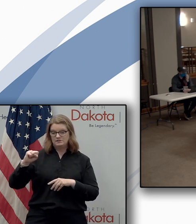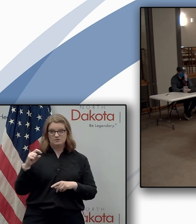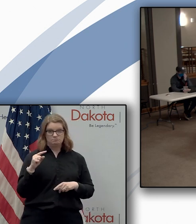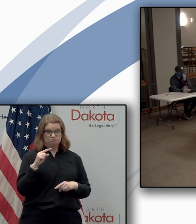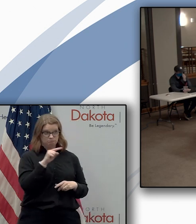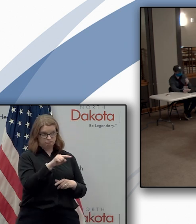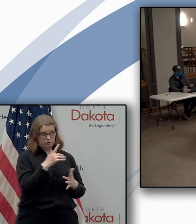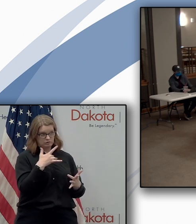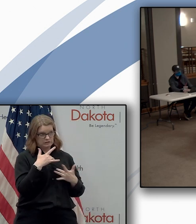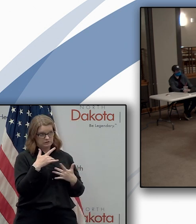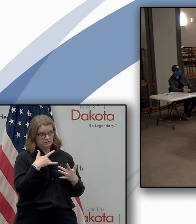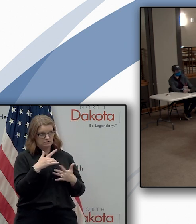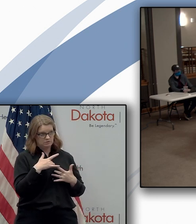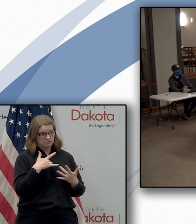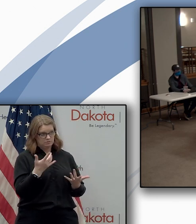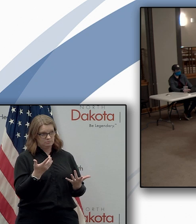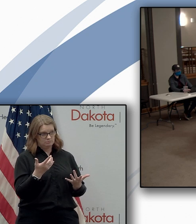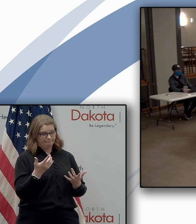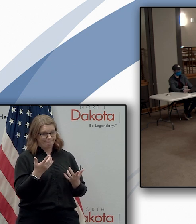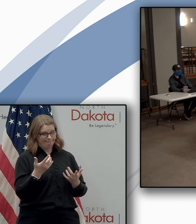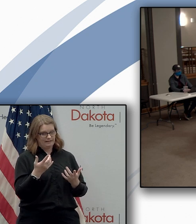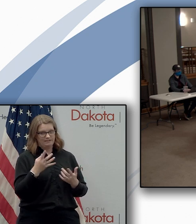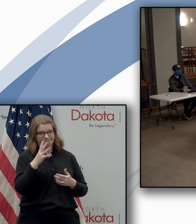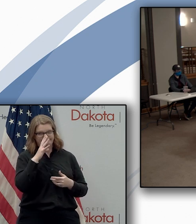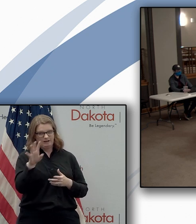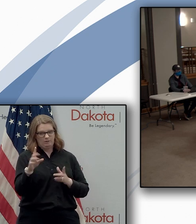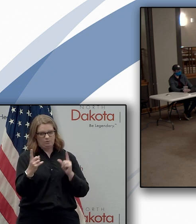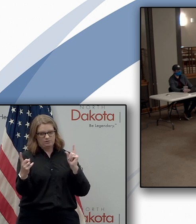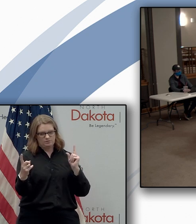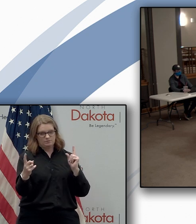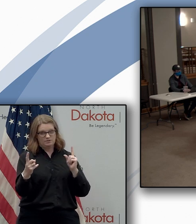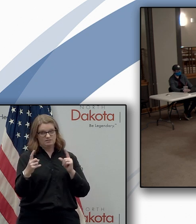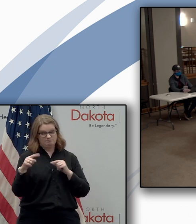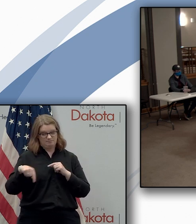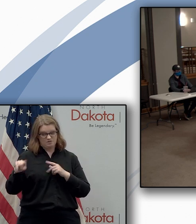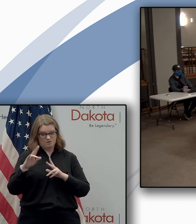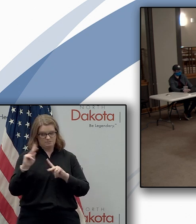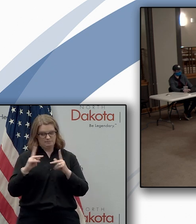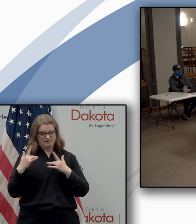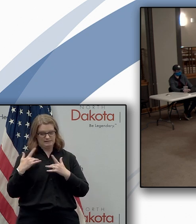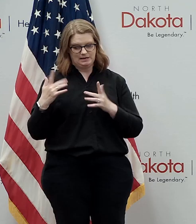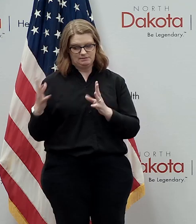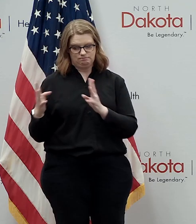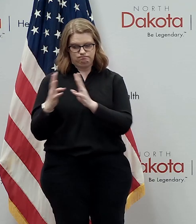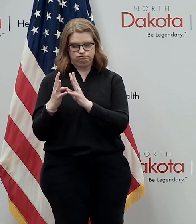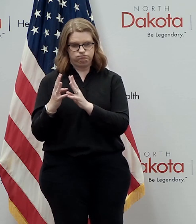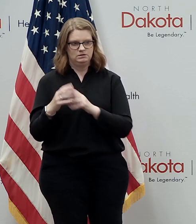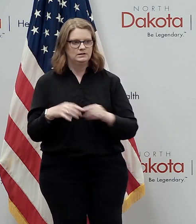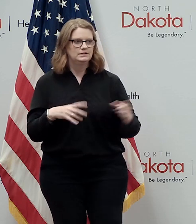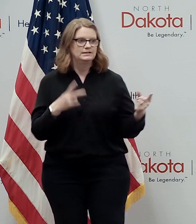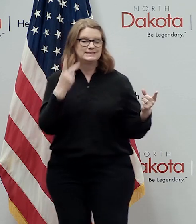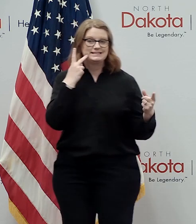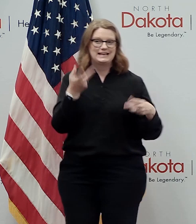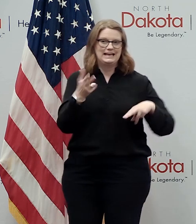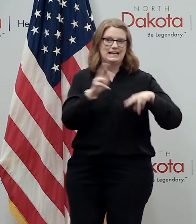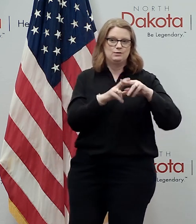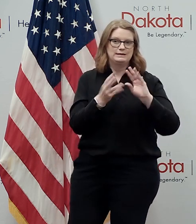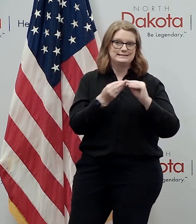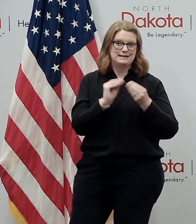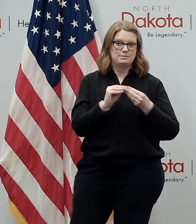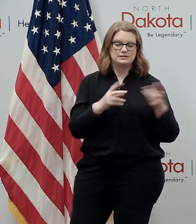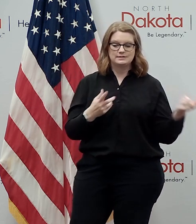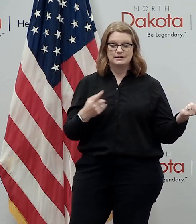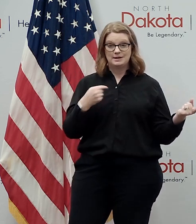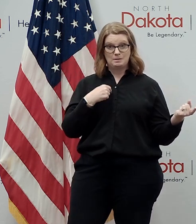um the lack of attention to social distancing may lead to increased numbers you know as a mom an